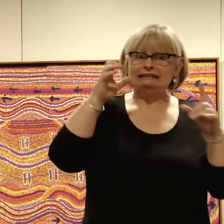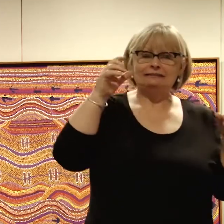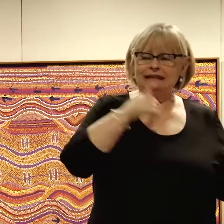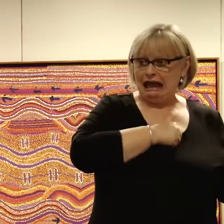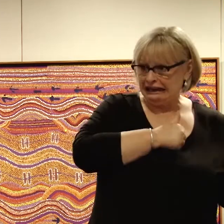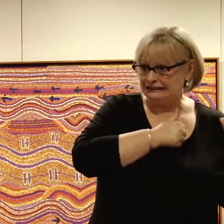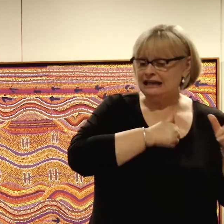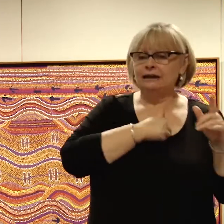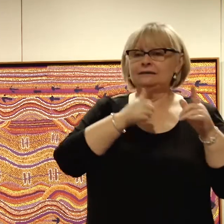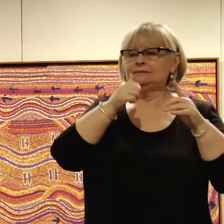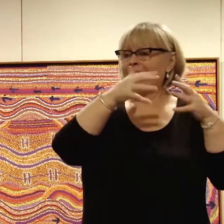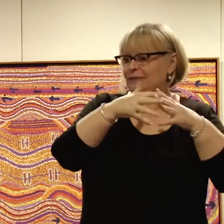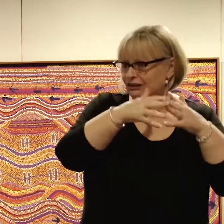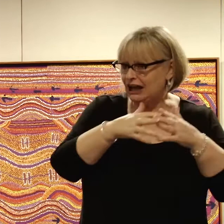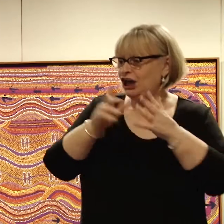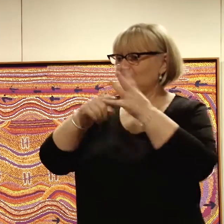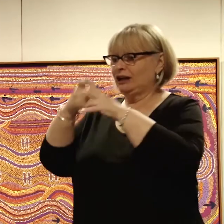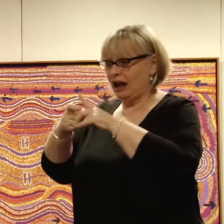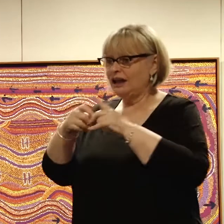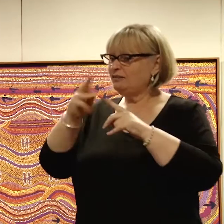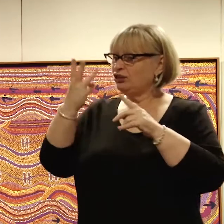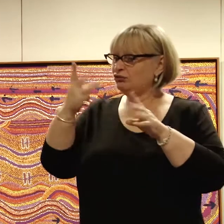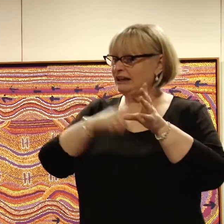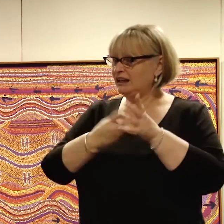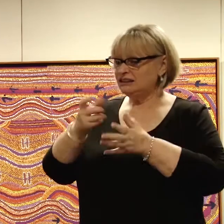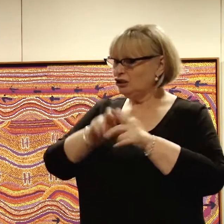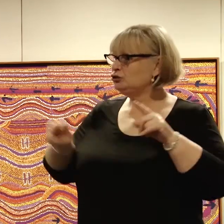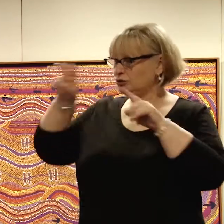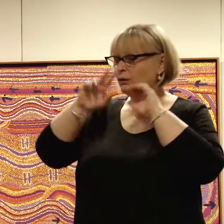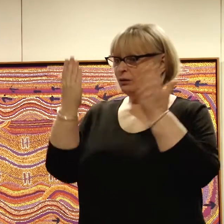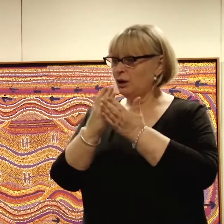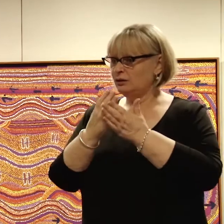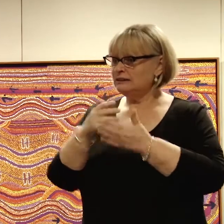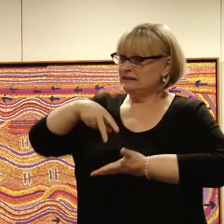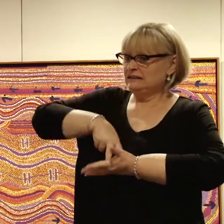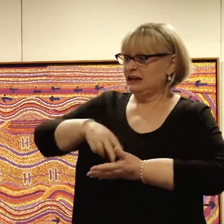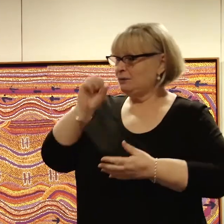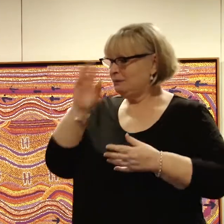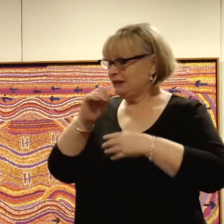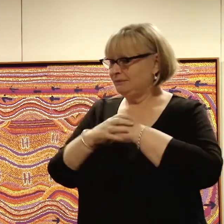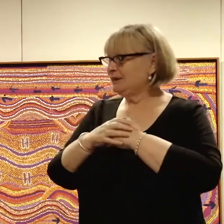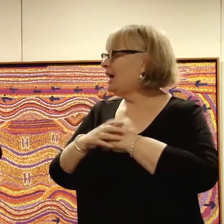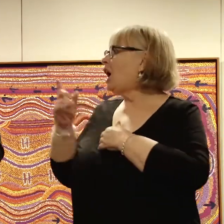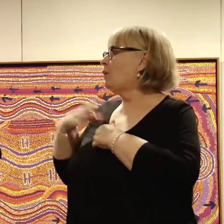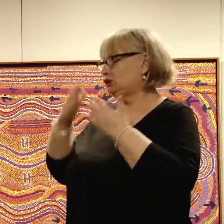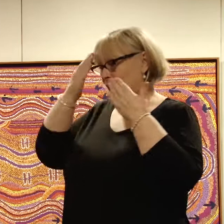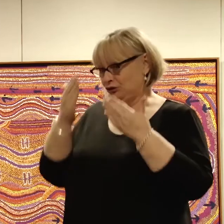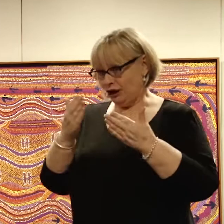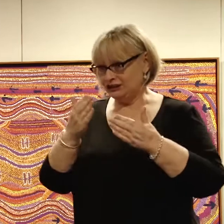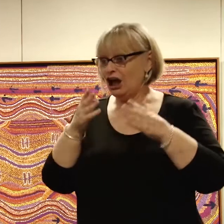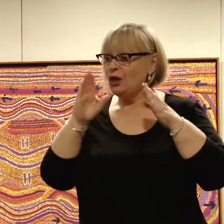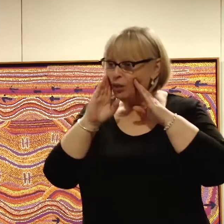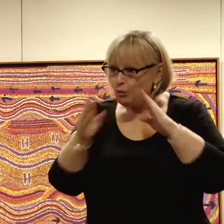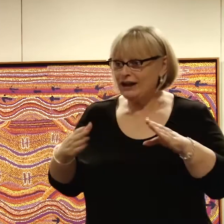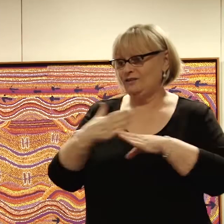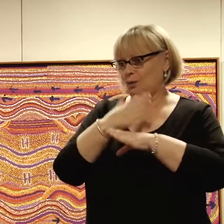USA and the UK, and for the next three years I toured the world as a stand-up comedian. At this time I'd like to acknowledge the wonderful work